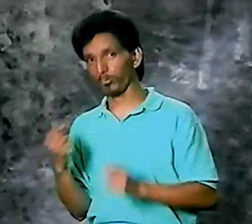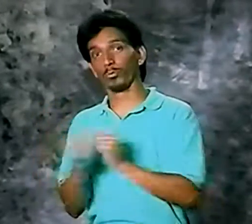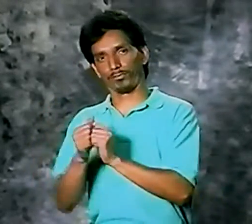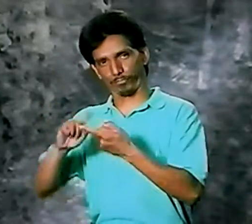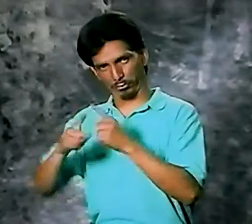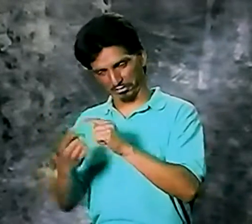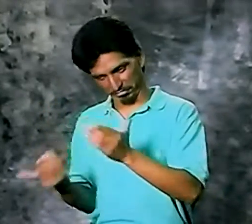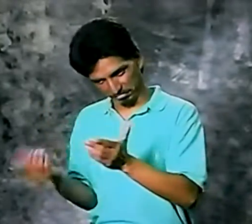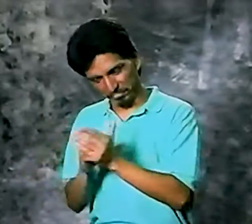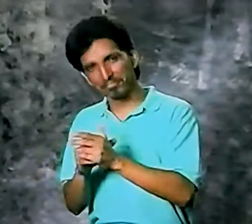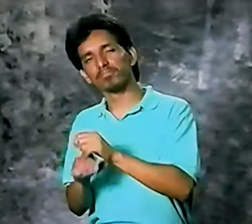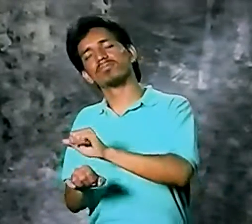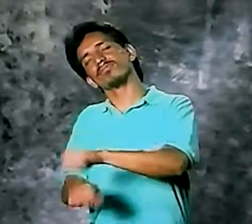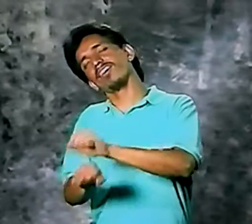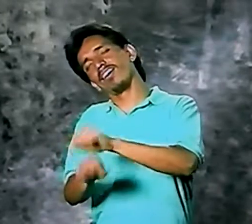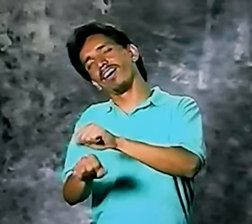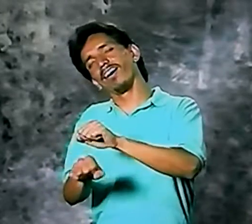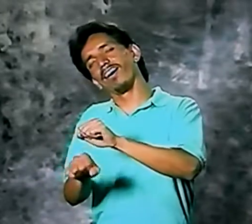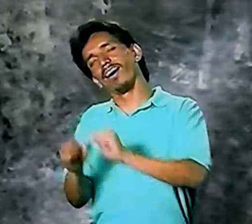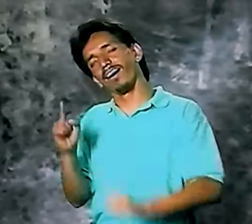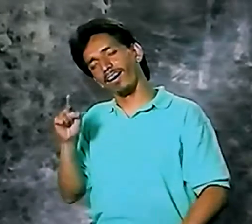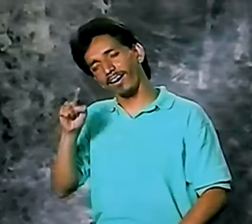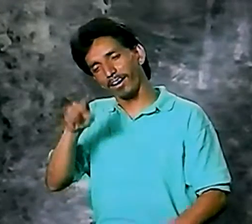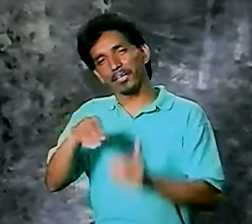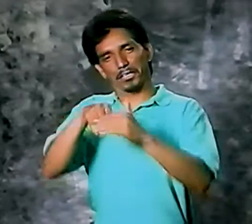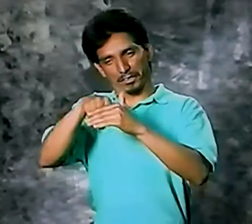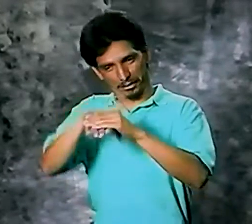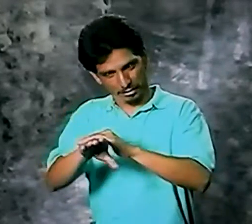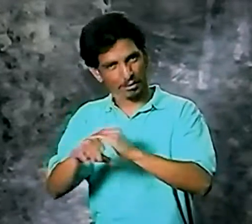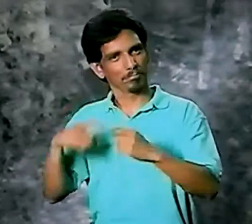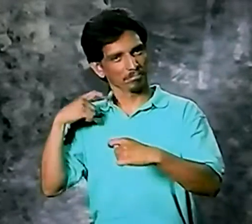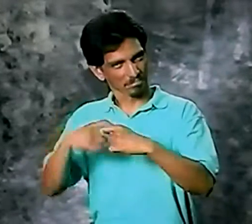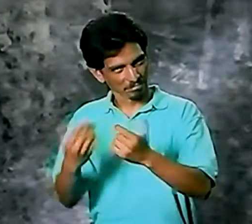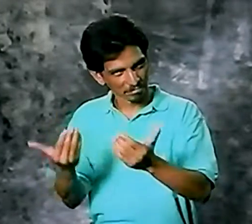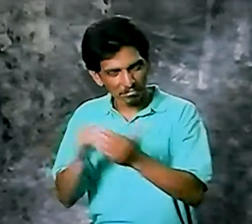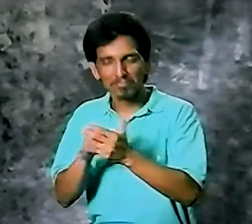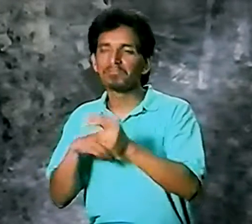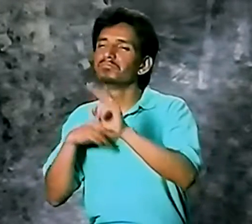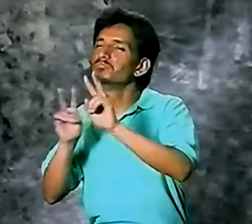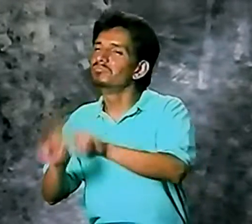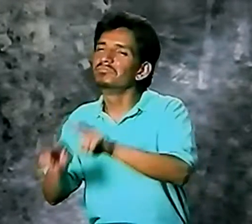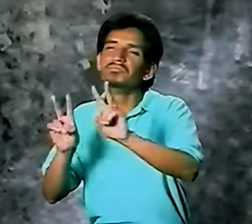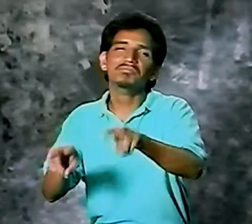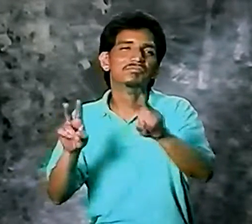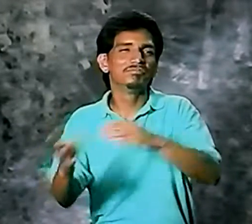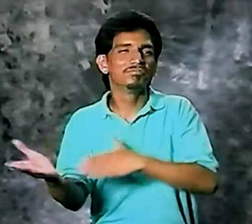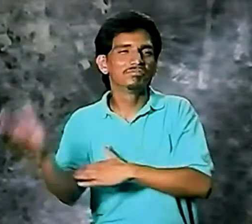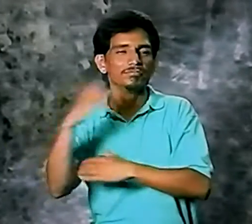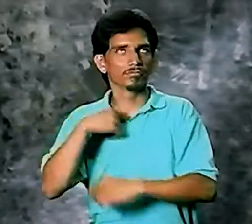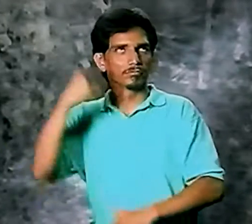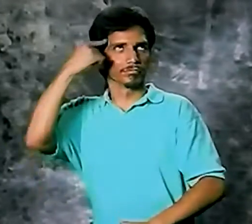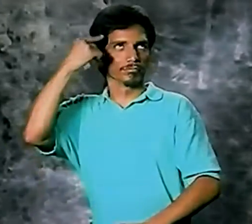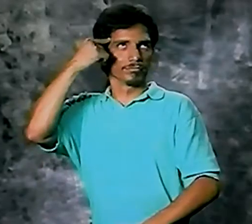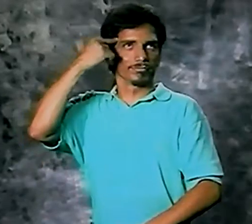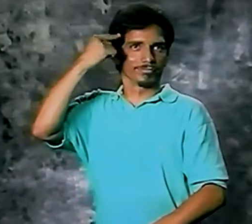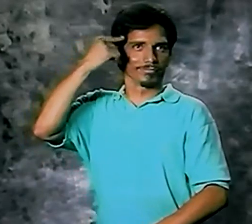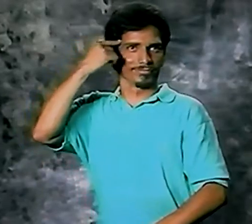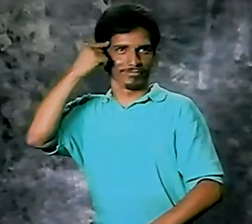So last Christmas, I went with my friend. We both jumped in the car and went down to Tijuana again. We sightseed all day.